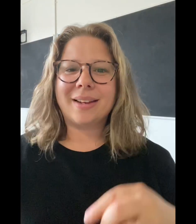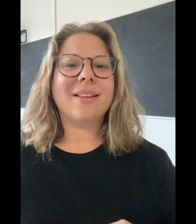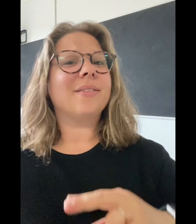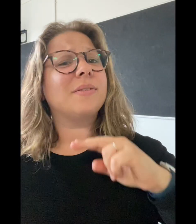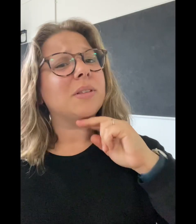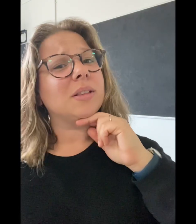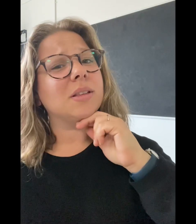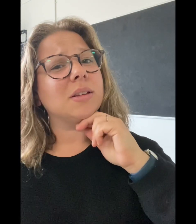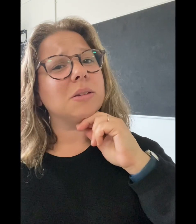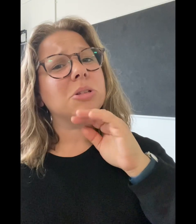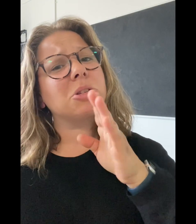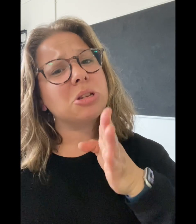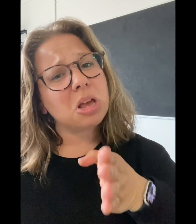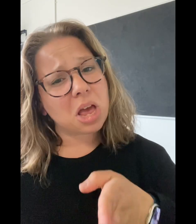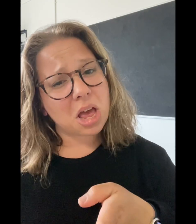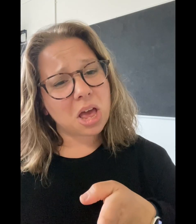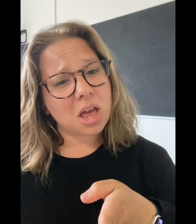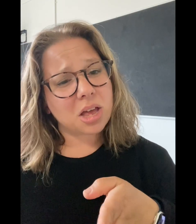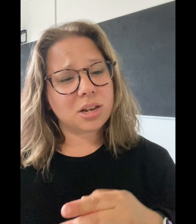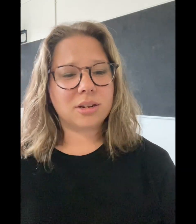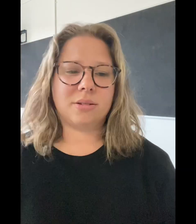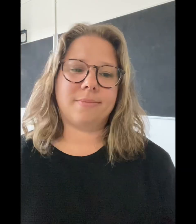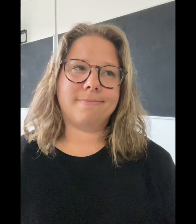when I'm feeling sad?